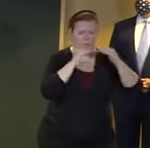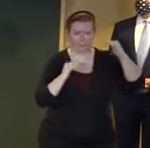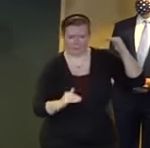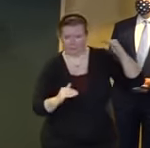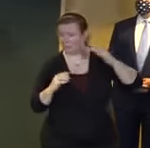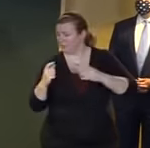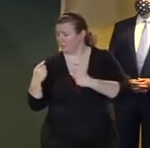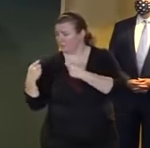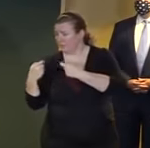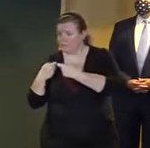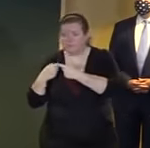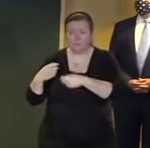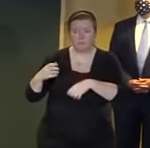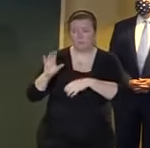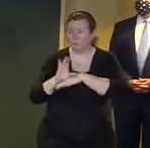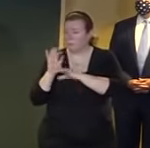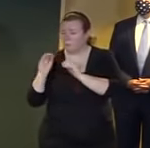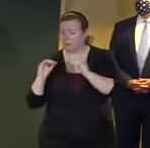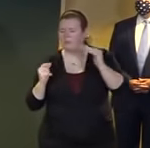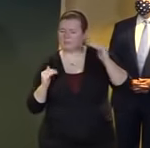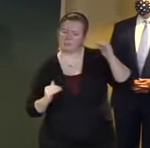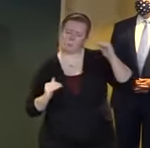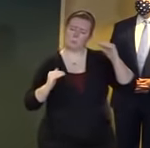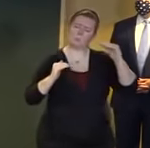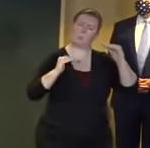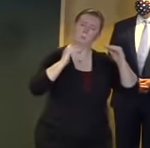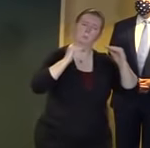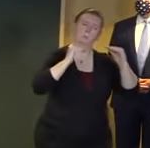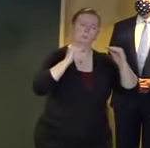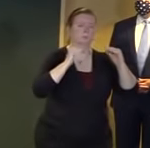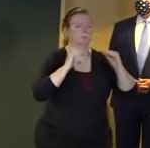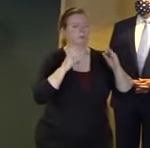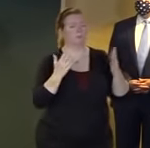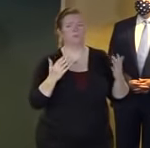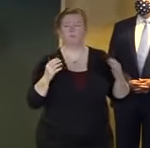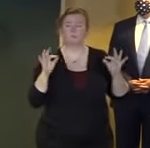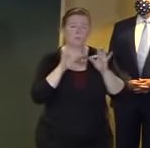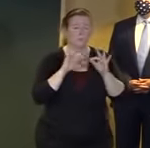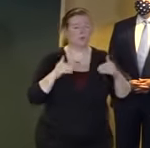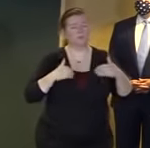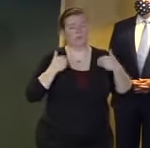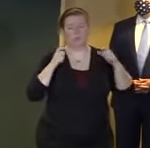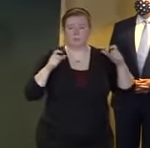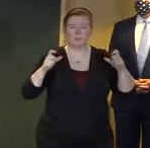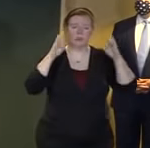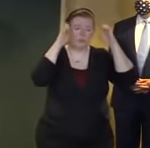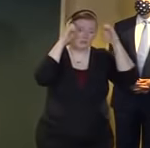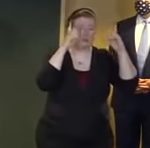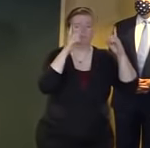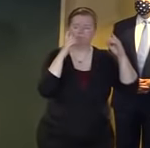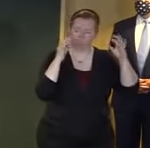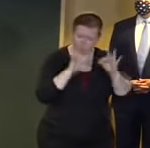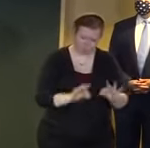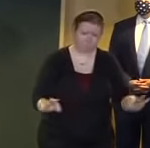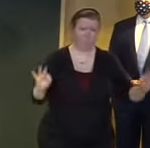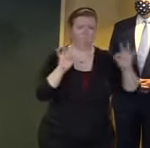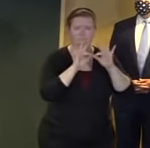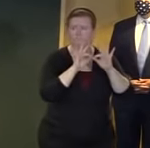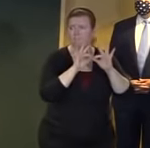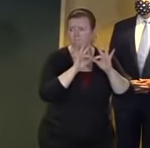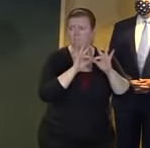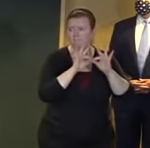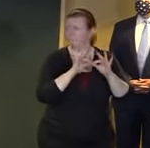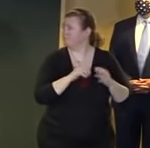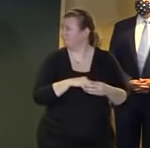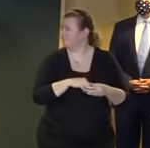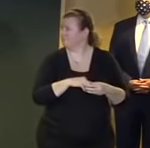education and education of our young people is you know i'd put it to use another phrase in the